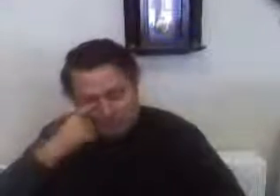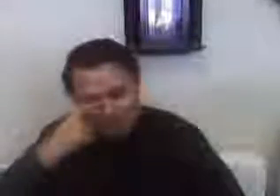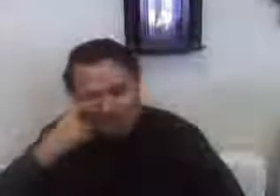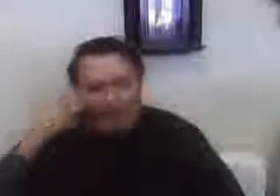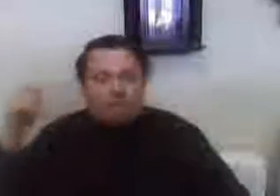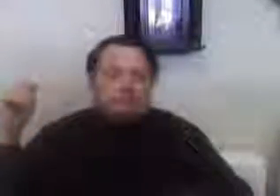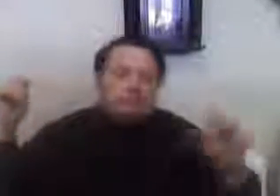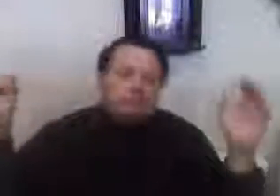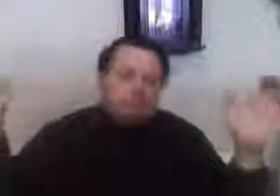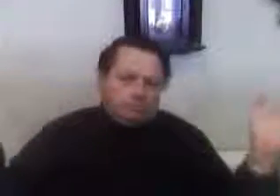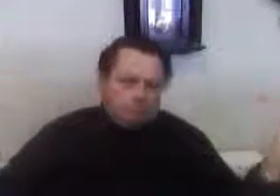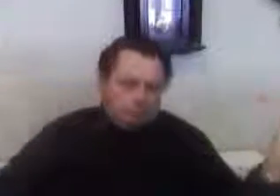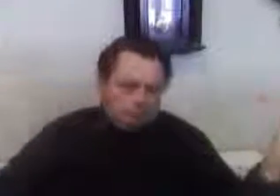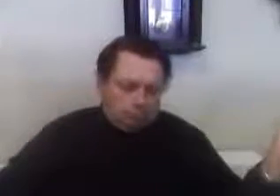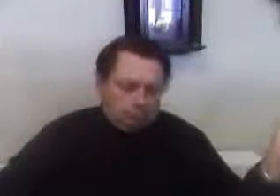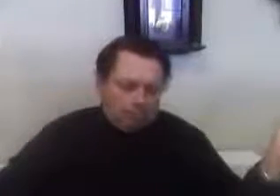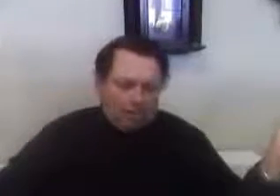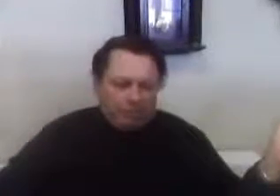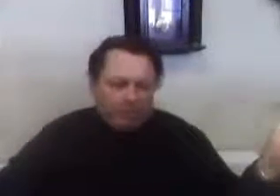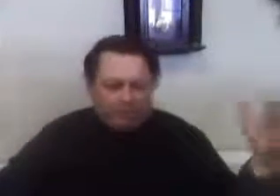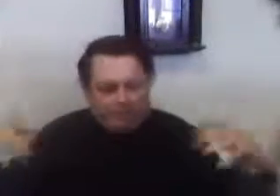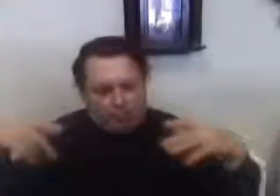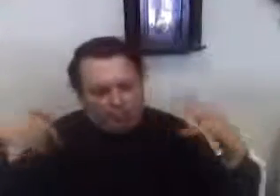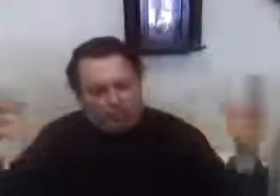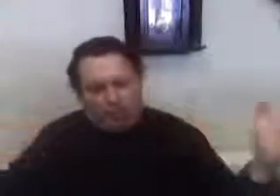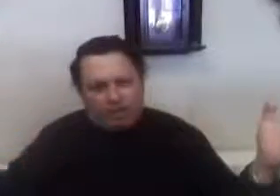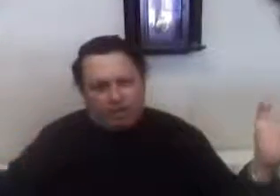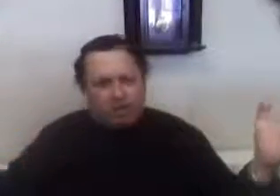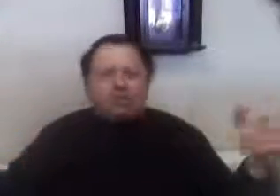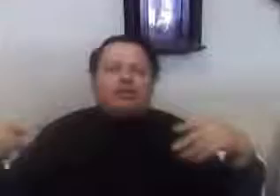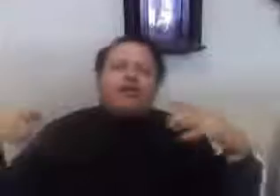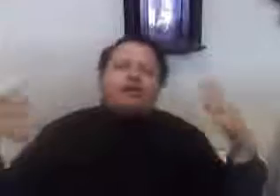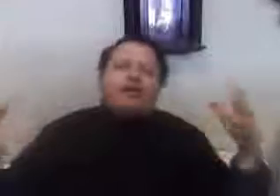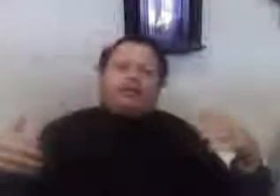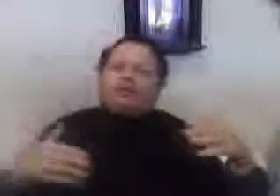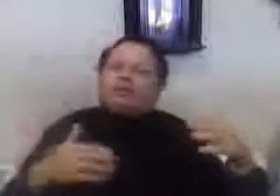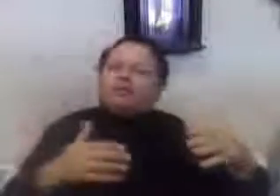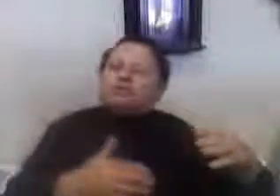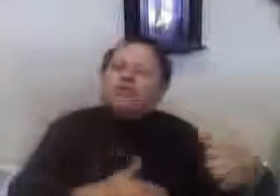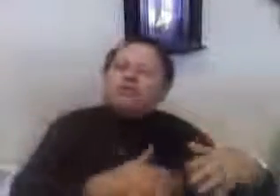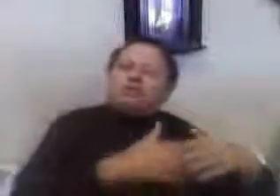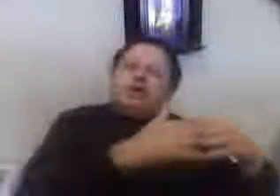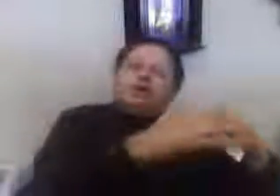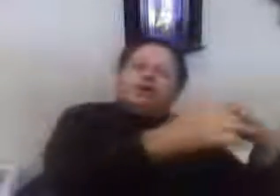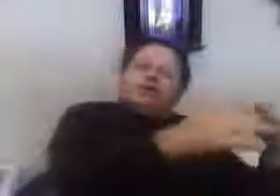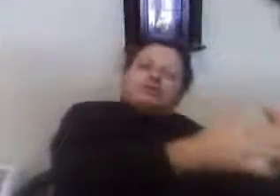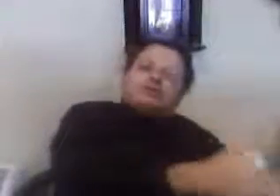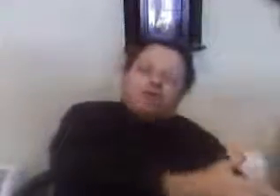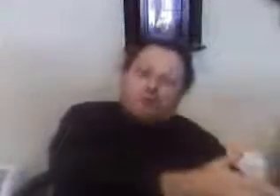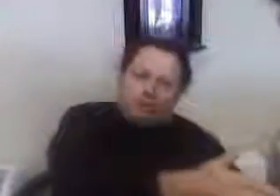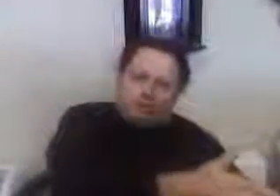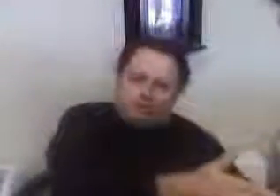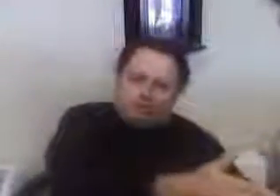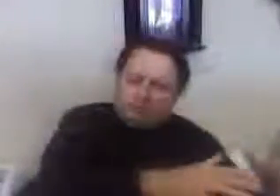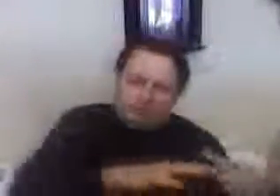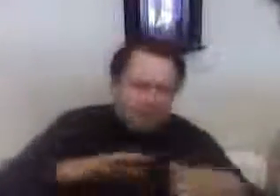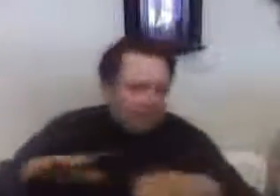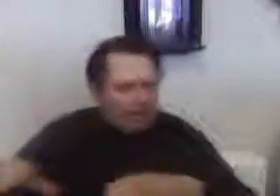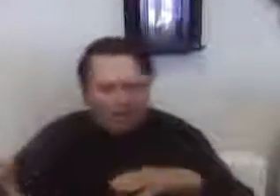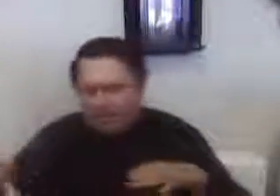Now, government gets in, puts some regulations in, now you enter into the stage of Socialism, not